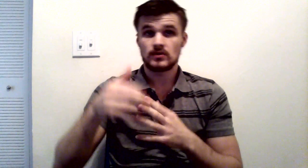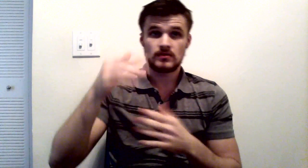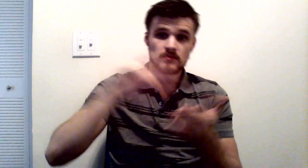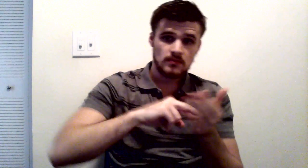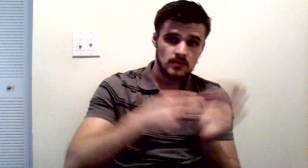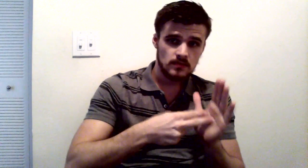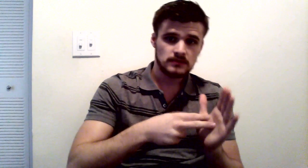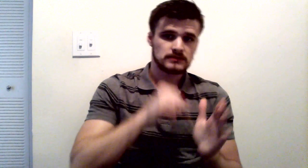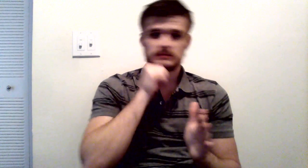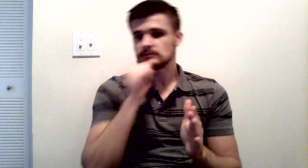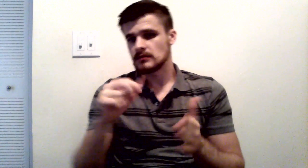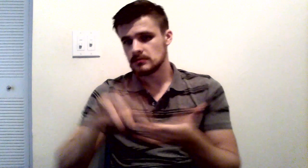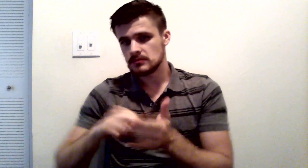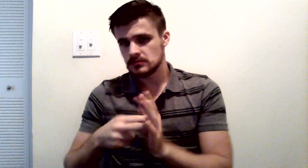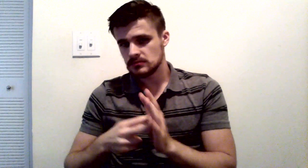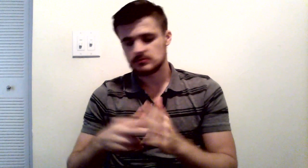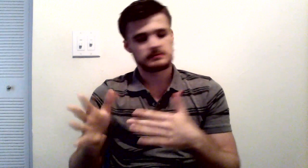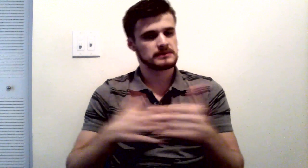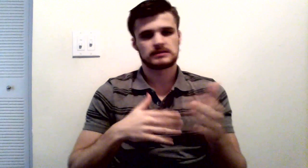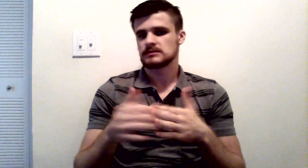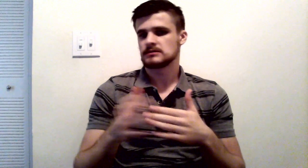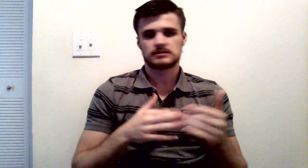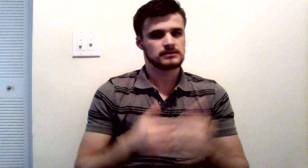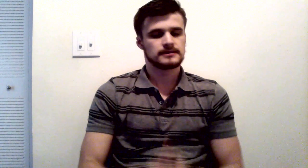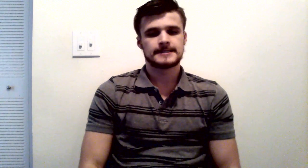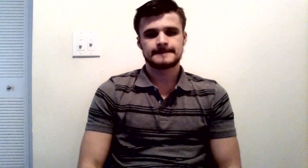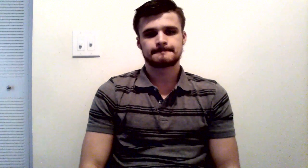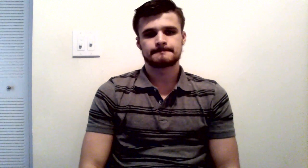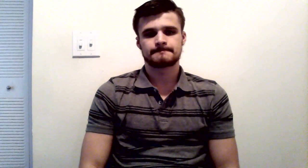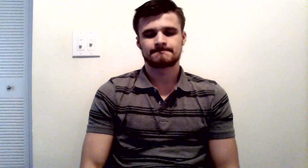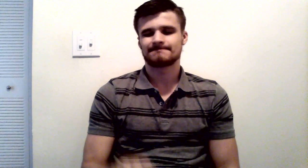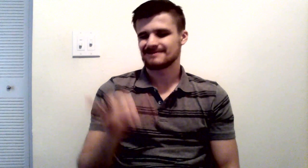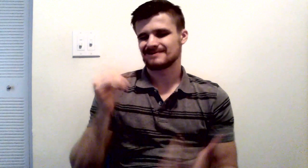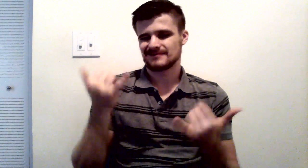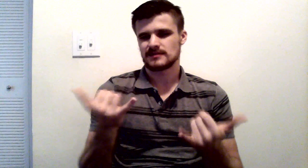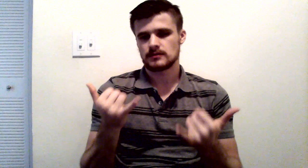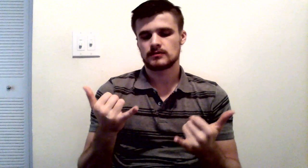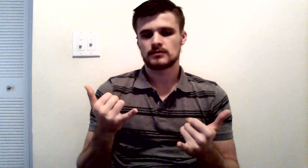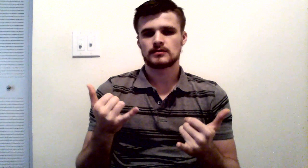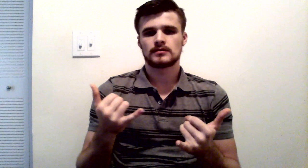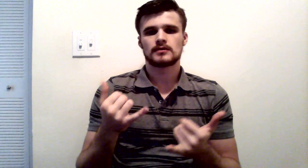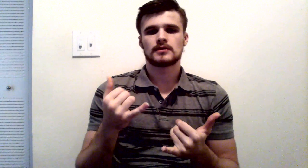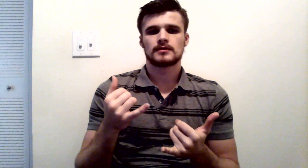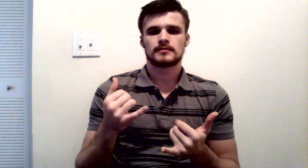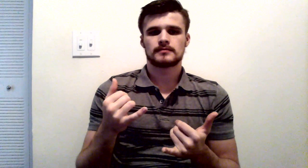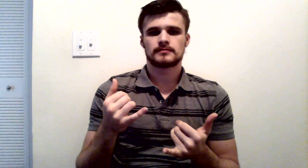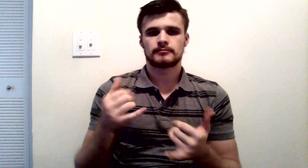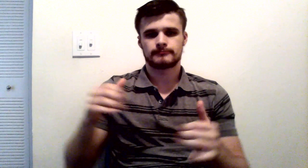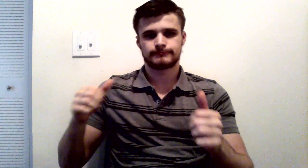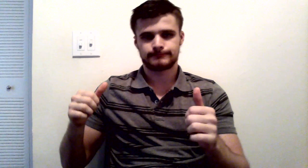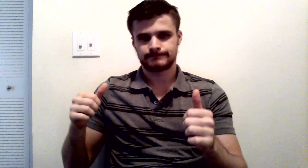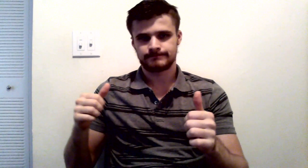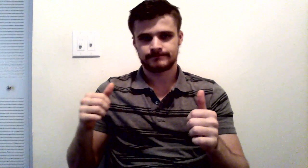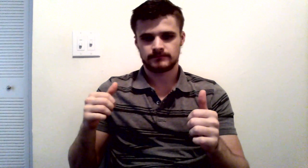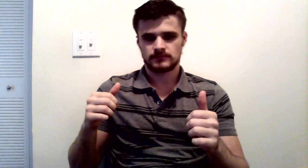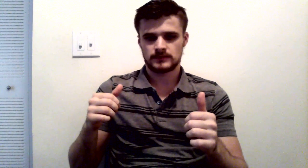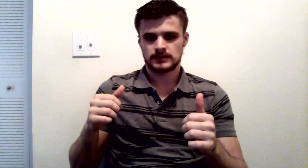85 miles per hour. And it makes prosecution much, much easier. And we're going to see strict liability in